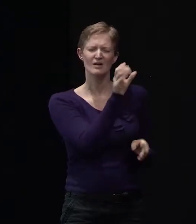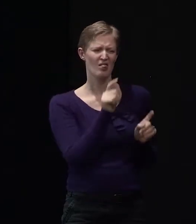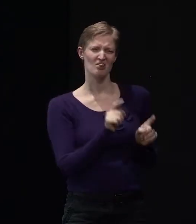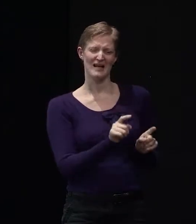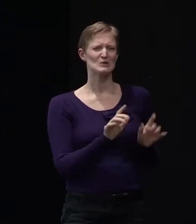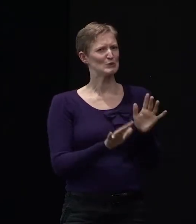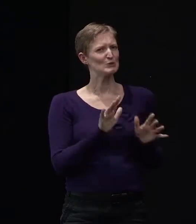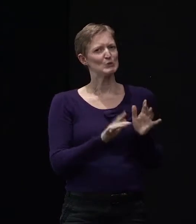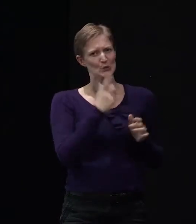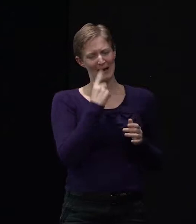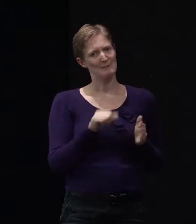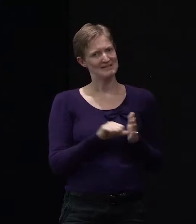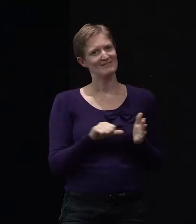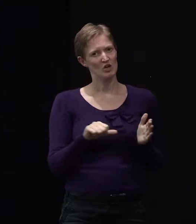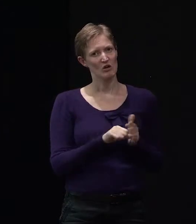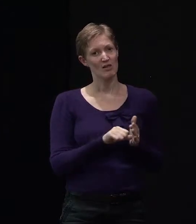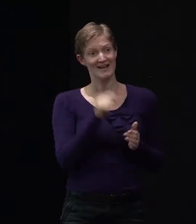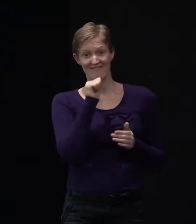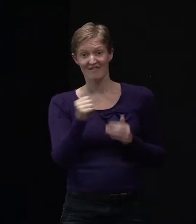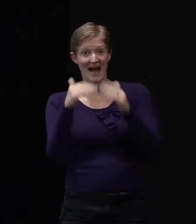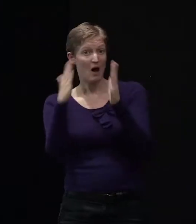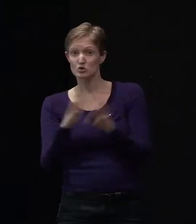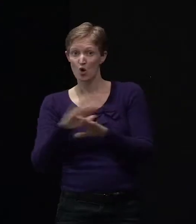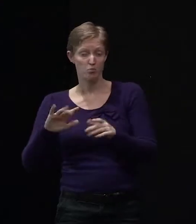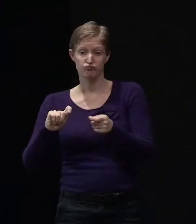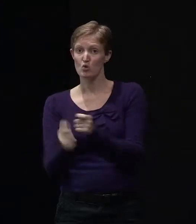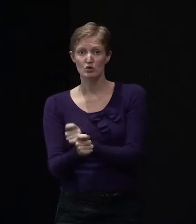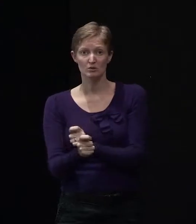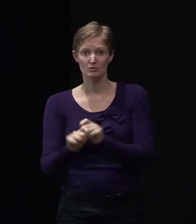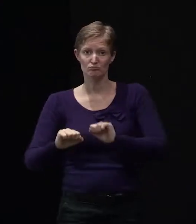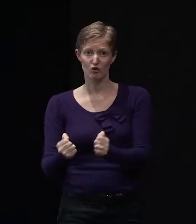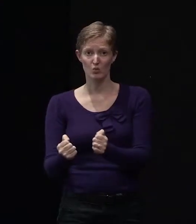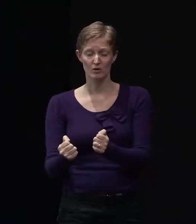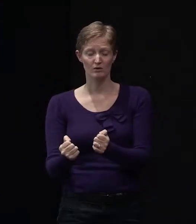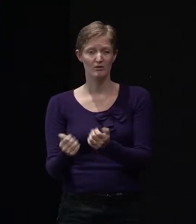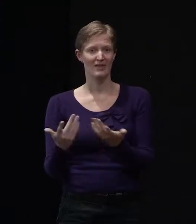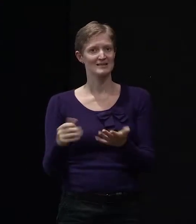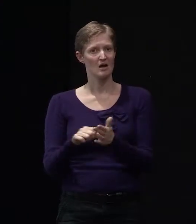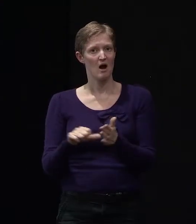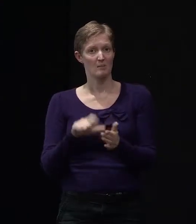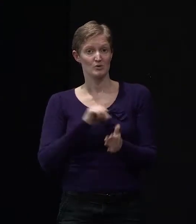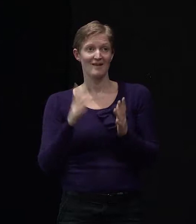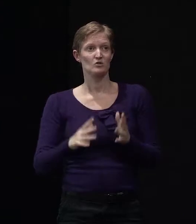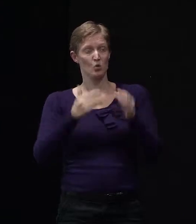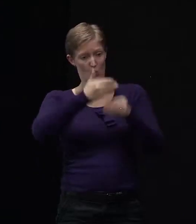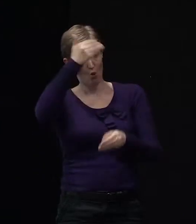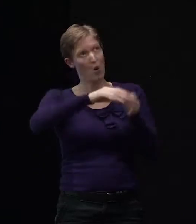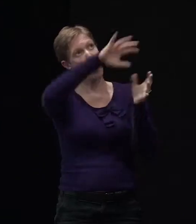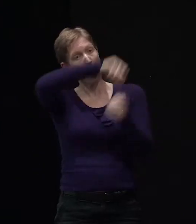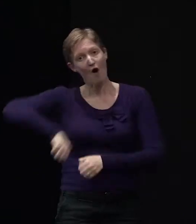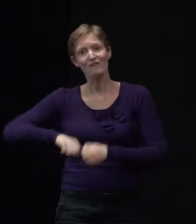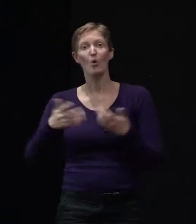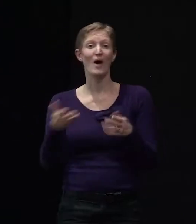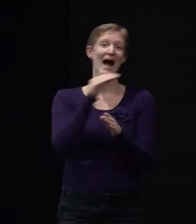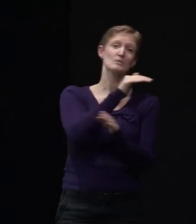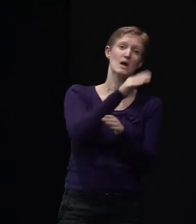quite tricky to do if your house is not broken, because it means you've got to take the linings off the insides of the walls or you've got to take the cladding off the outside to put